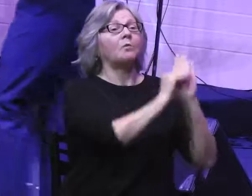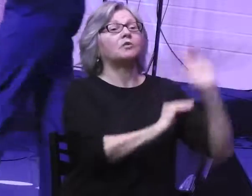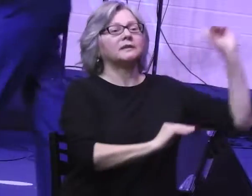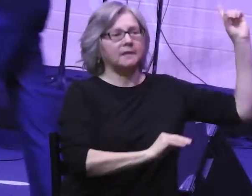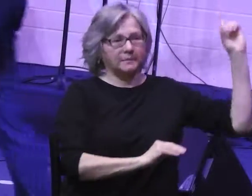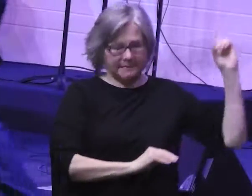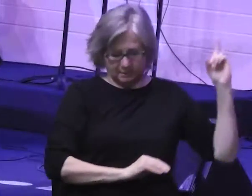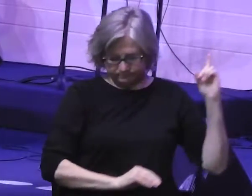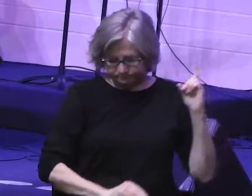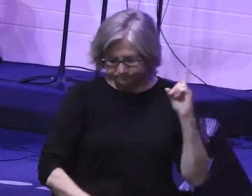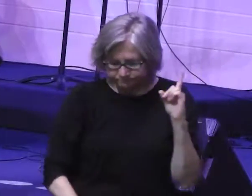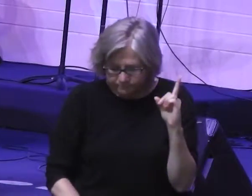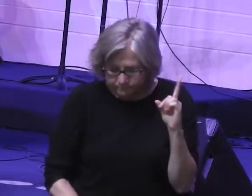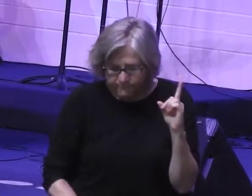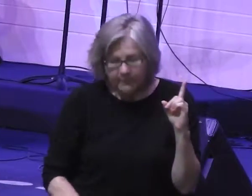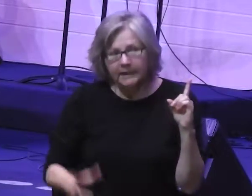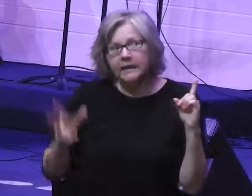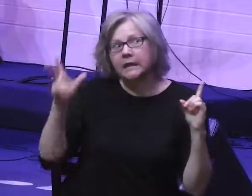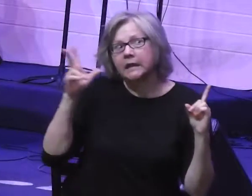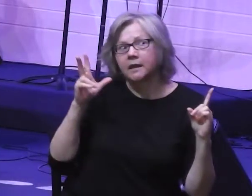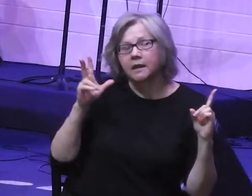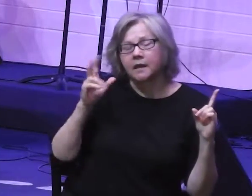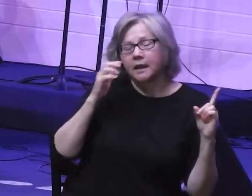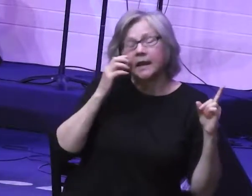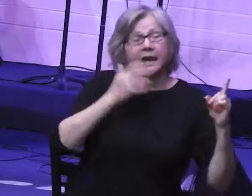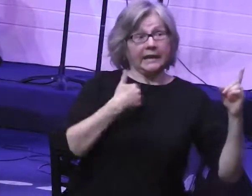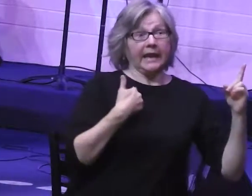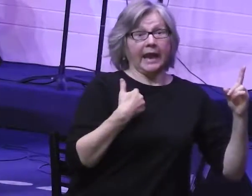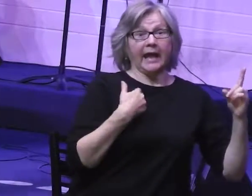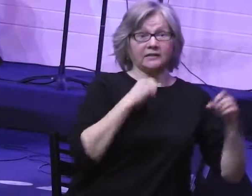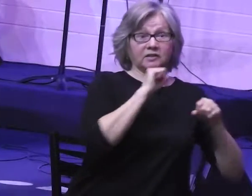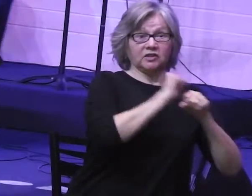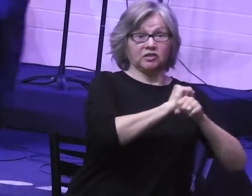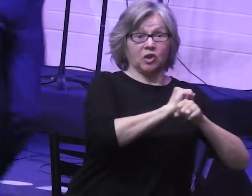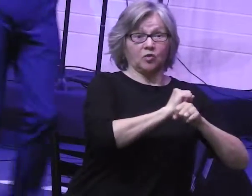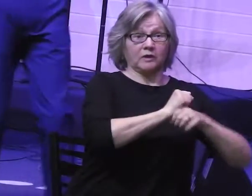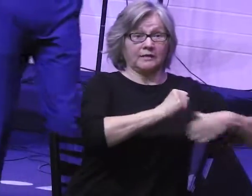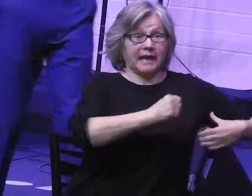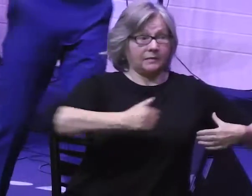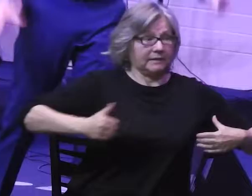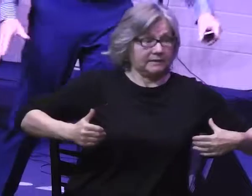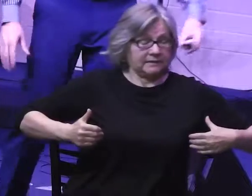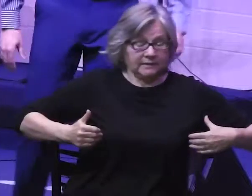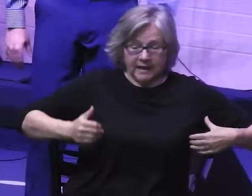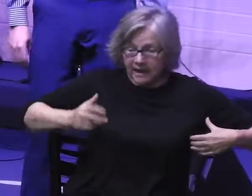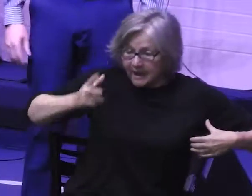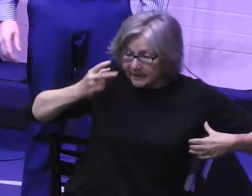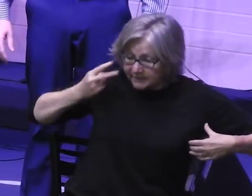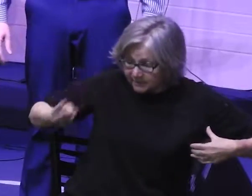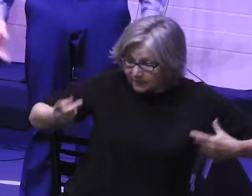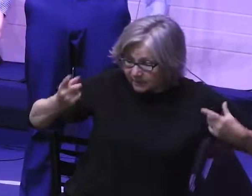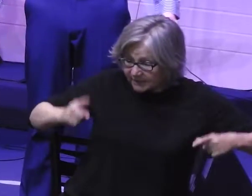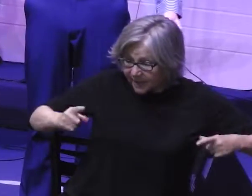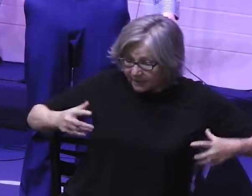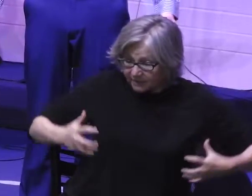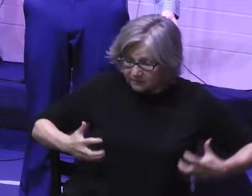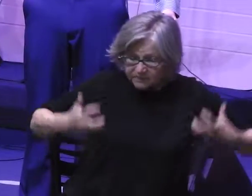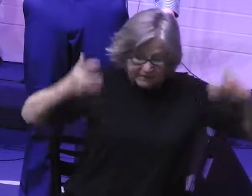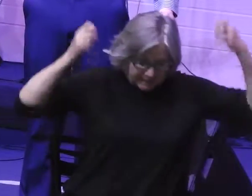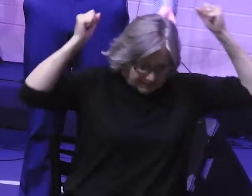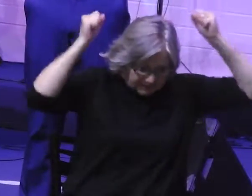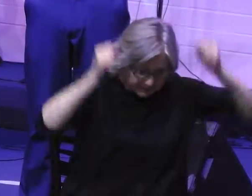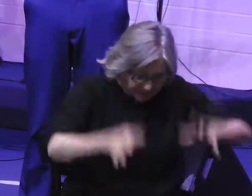Moses goes down the mountain. He's carrying the stone tablets that God has written on. When he sees what's happening, he just smashes them.